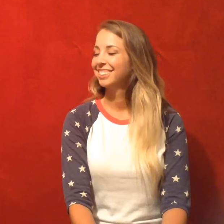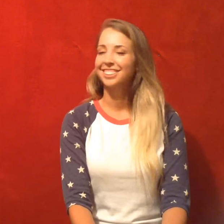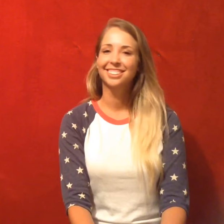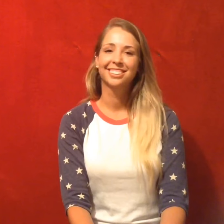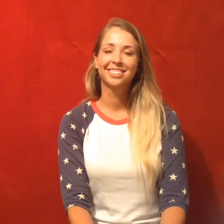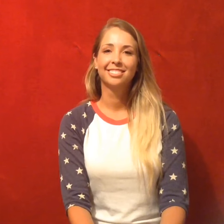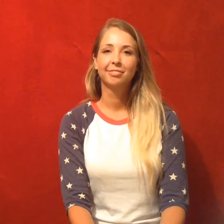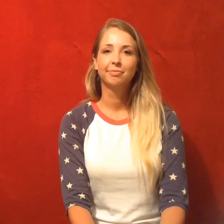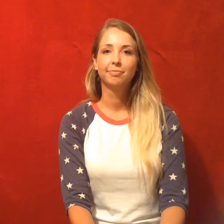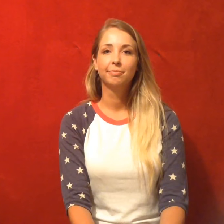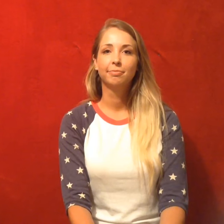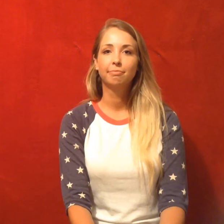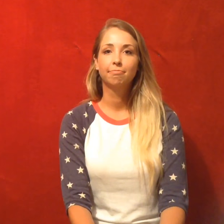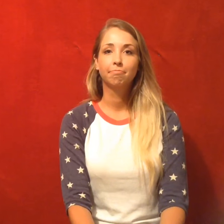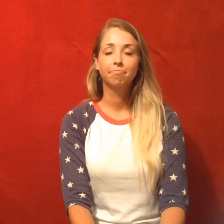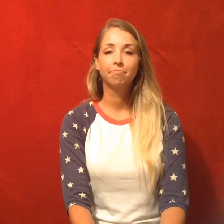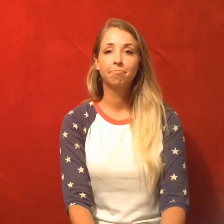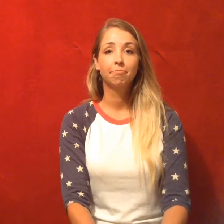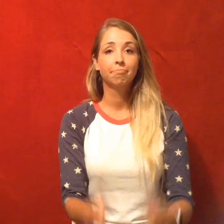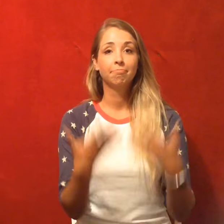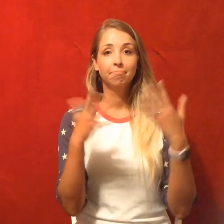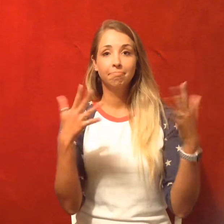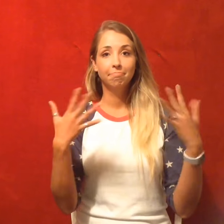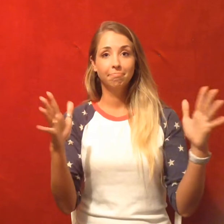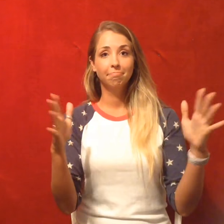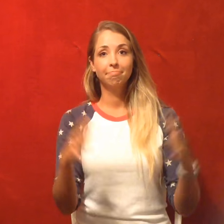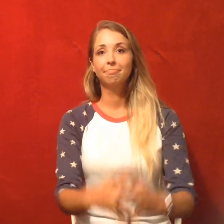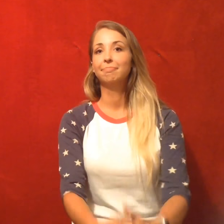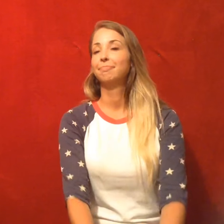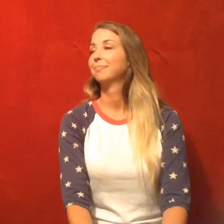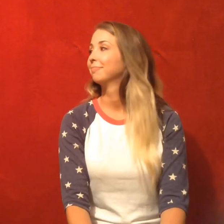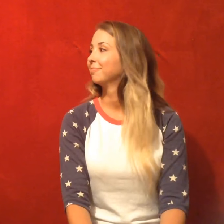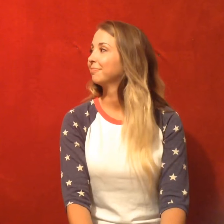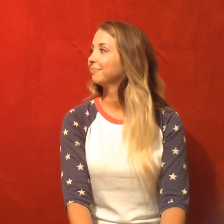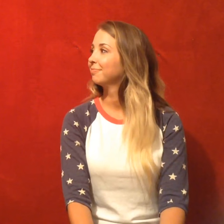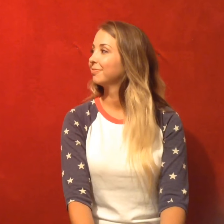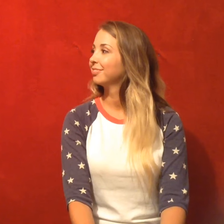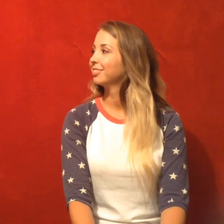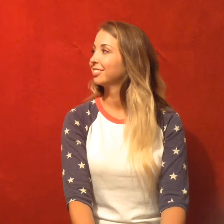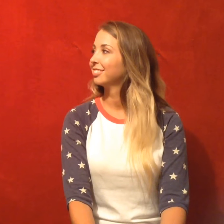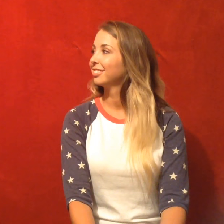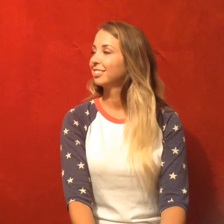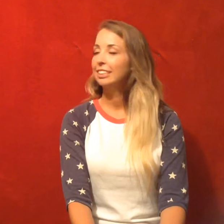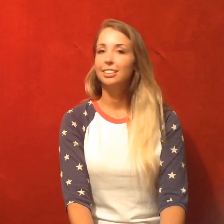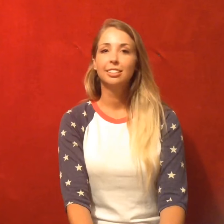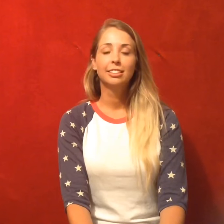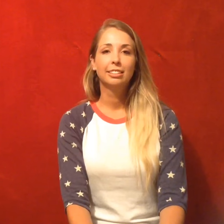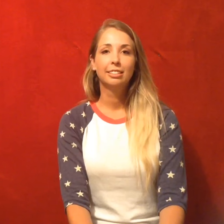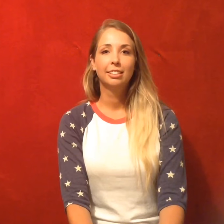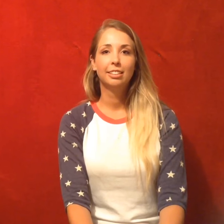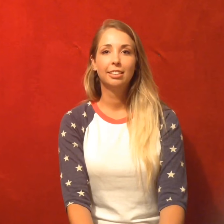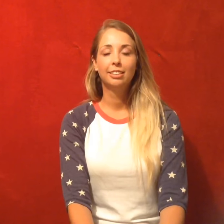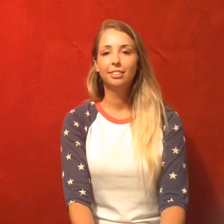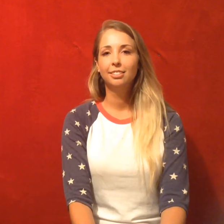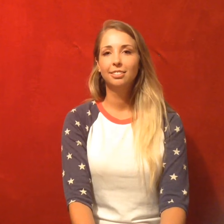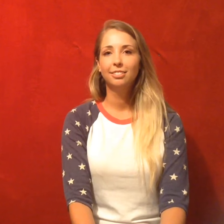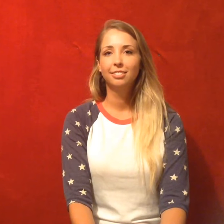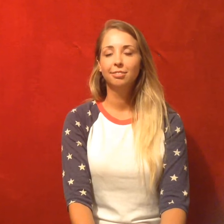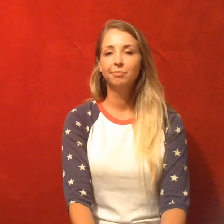So those are all the great books I have to show you today. Um. I'd like you guys to remember to like and subscribe if you're not already. And